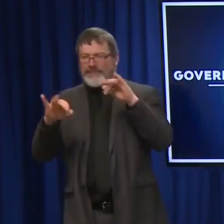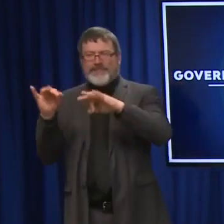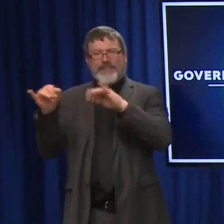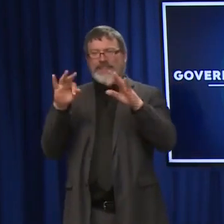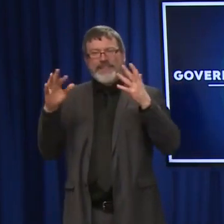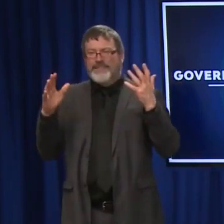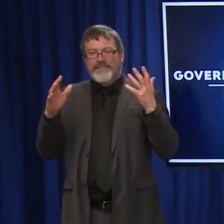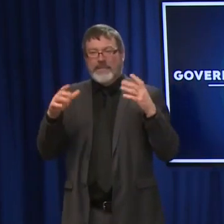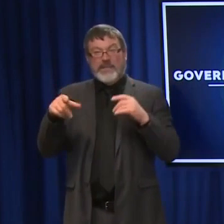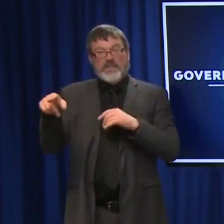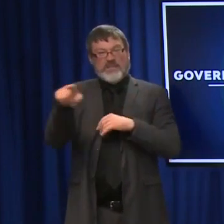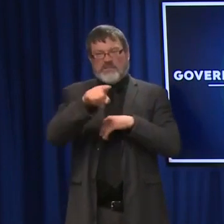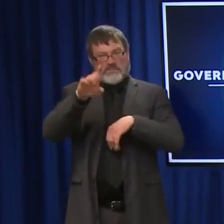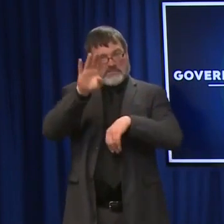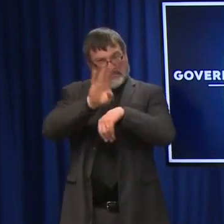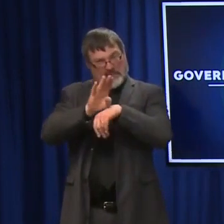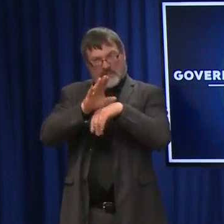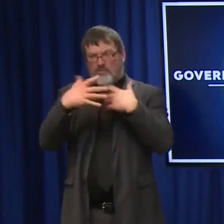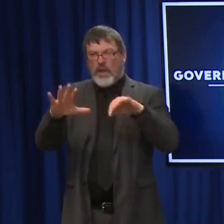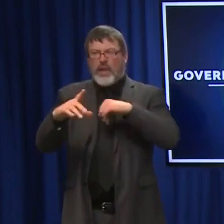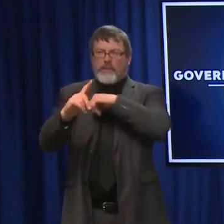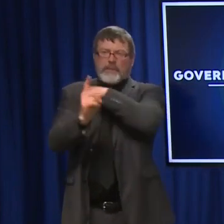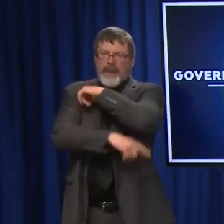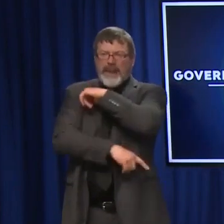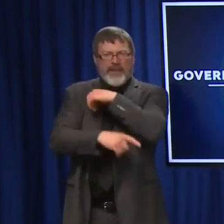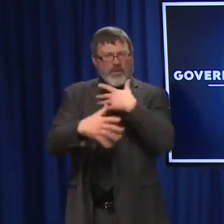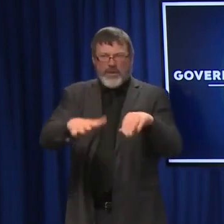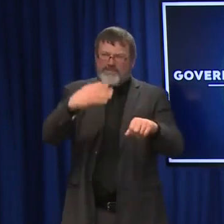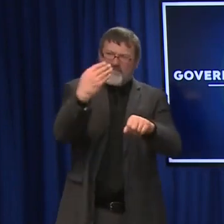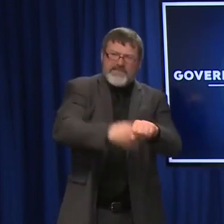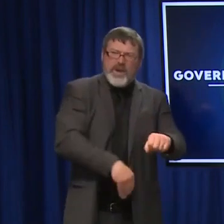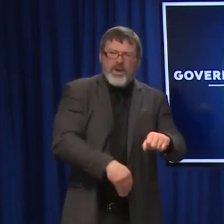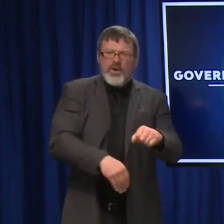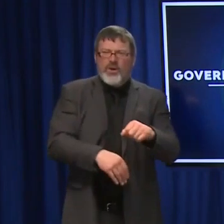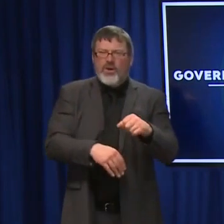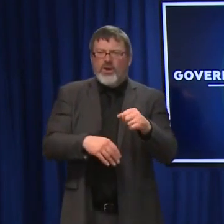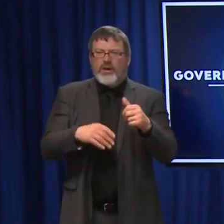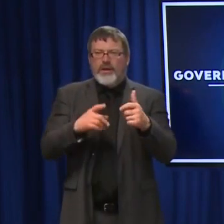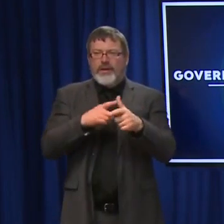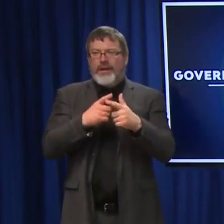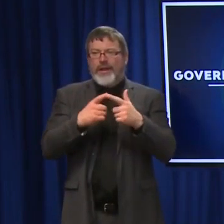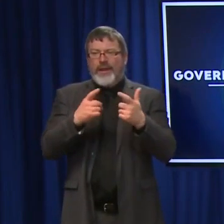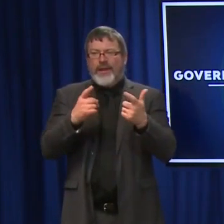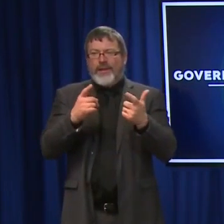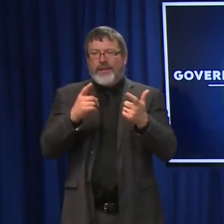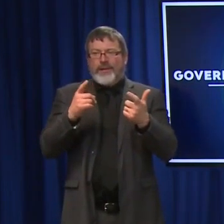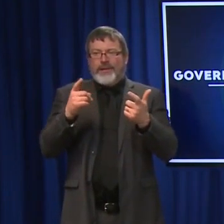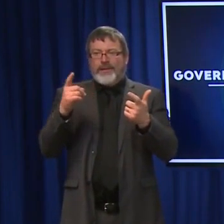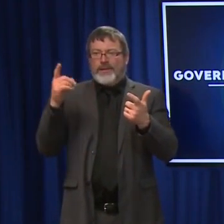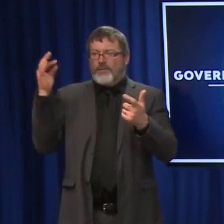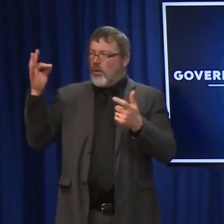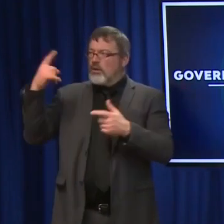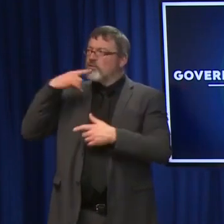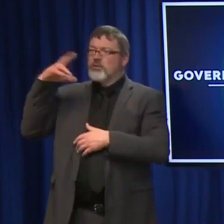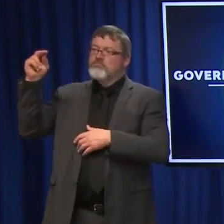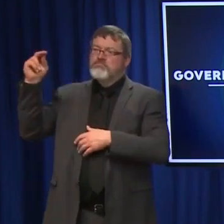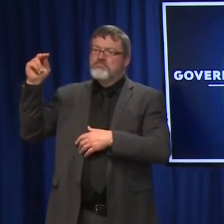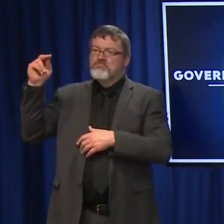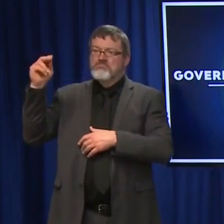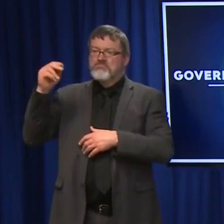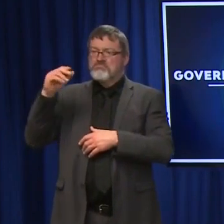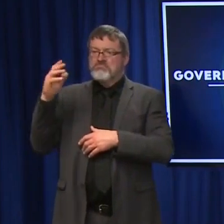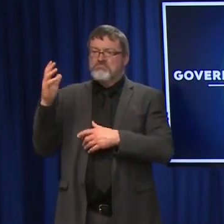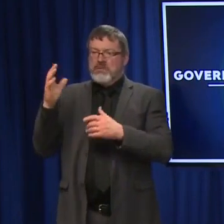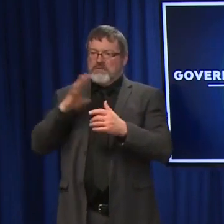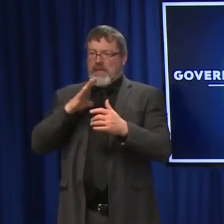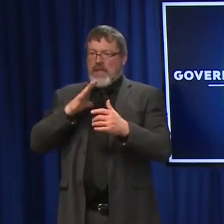but they also don't want to tell employees they can't work for them and then find out two weeks later that the rule that drove them to get rid of an employee couldn't have